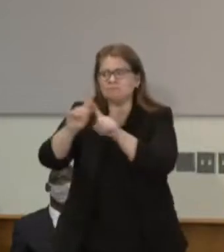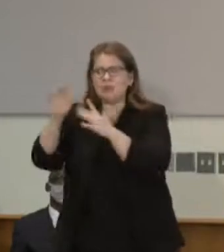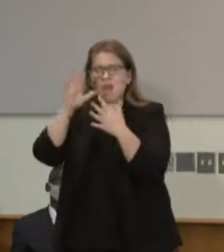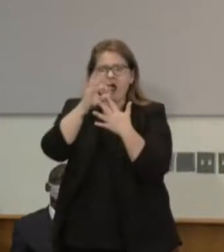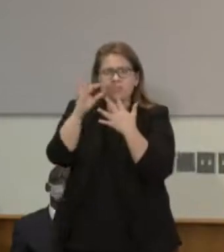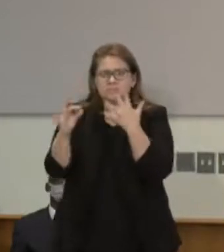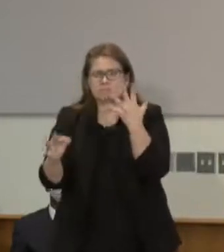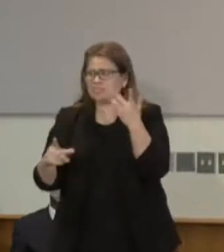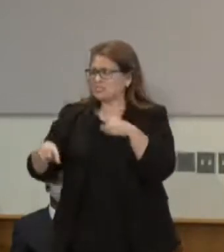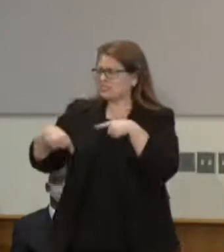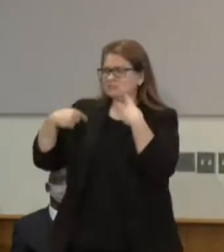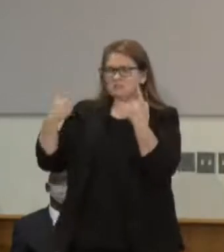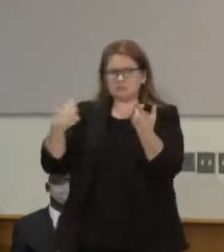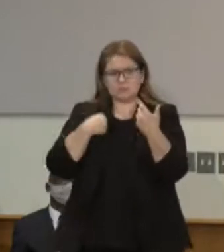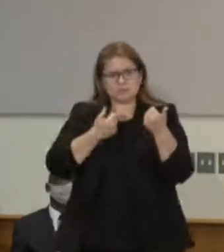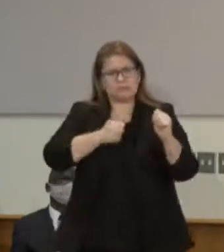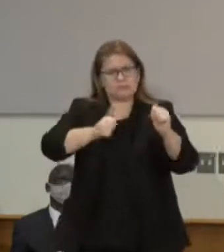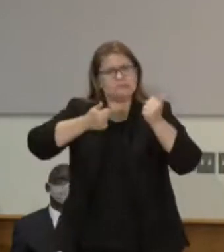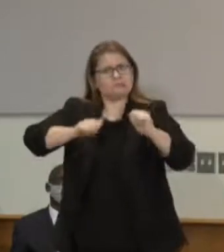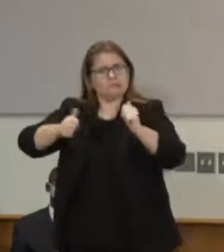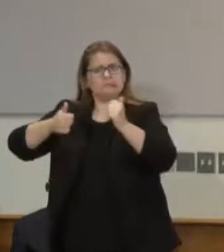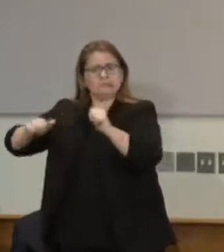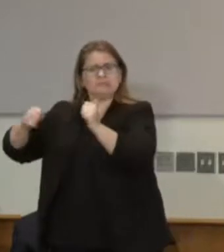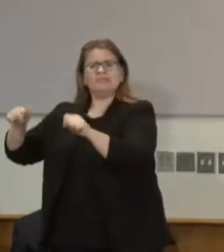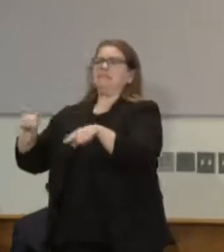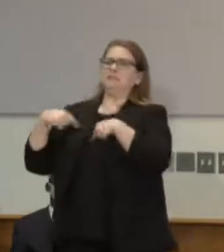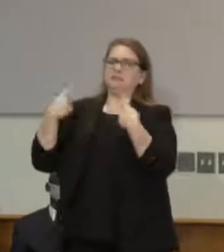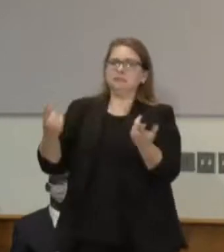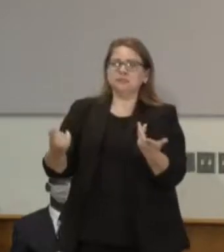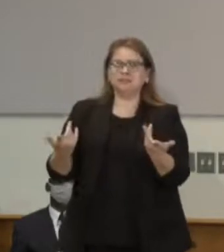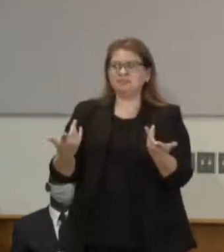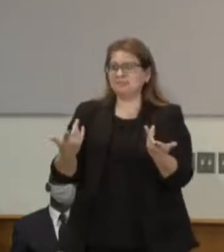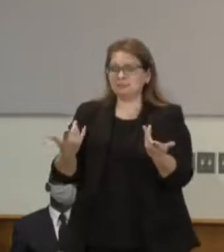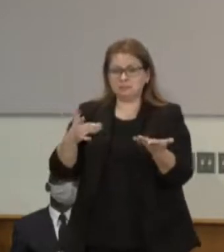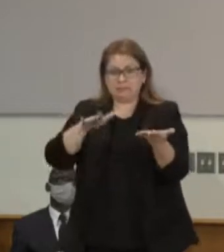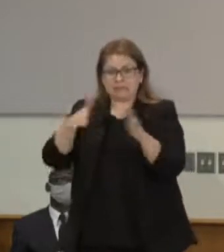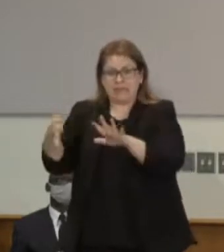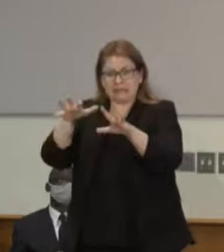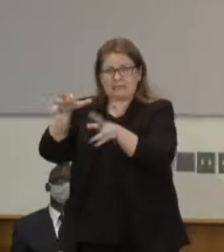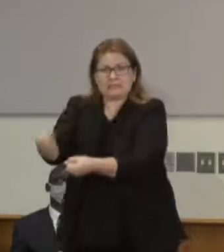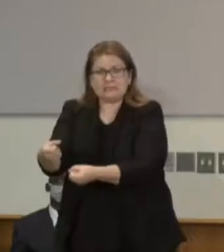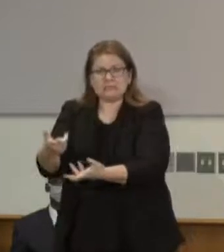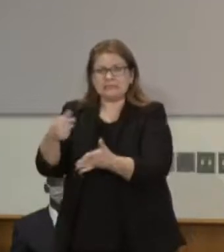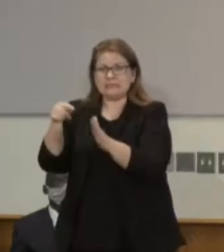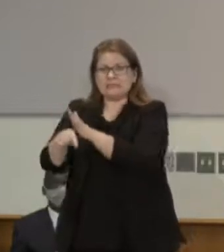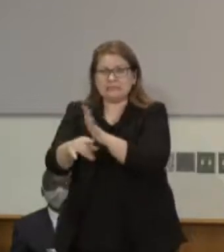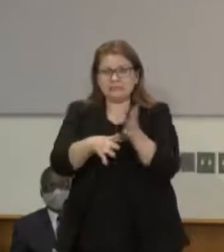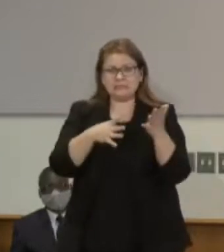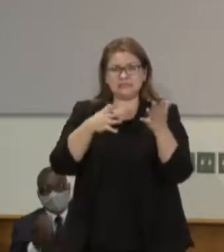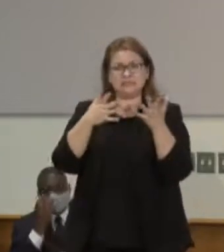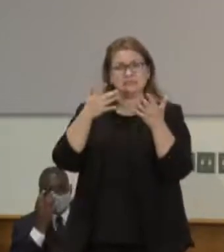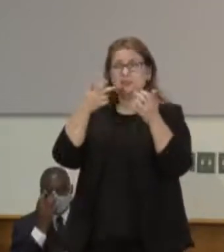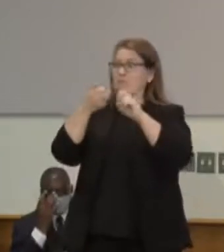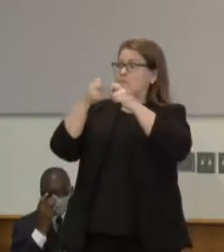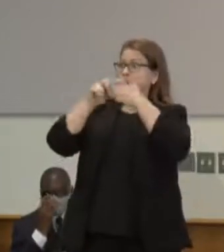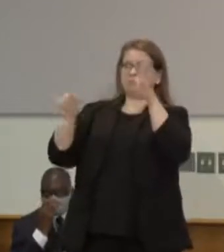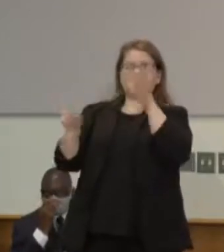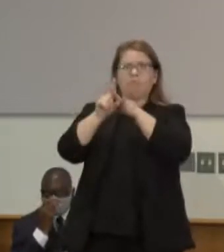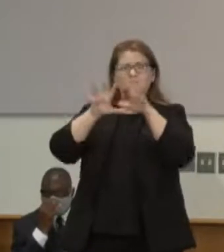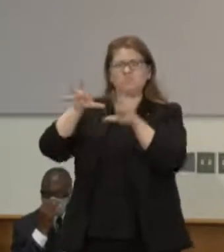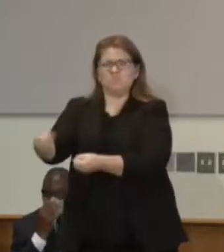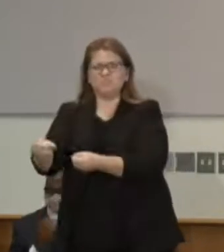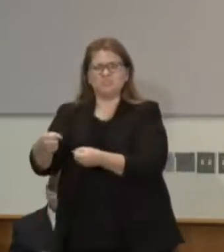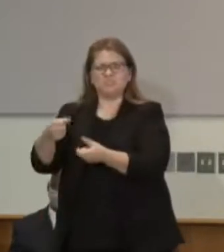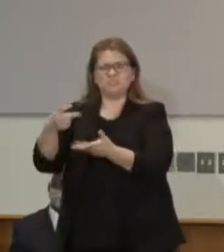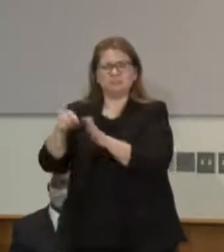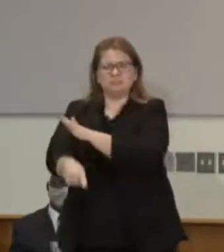a heavy use of force and the ability to use deadly force to solve every single problem is only going to be,